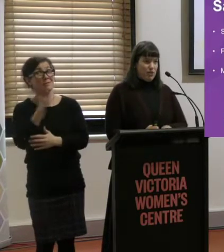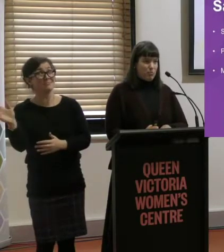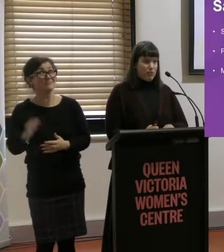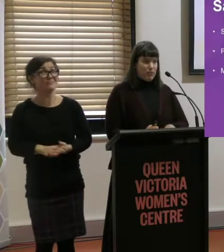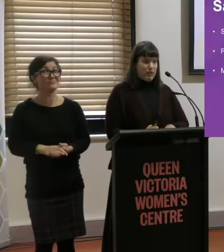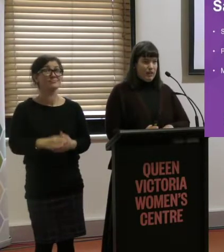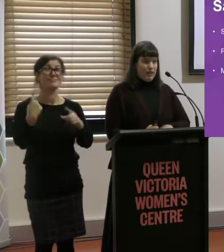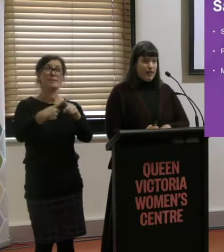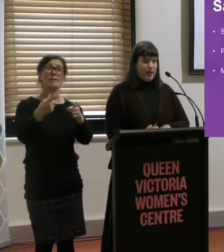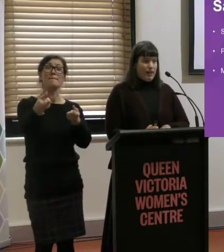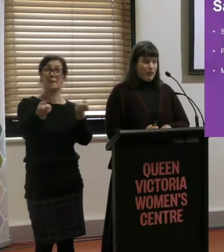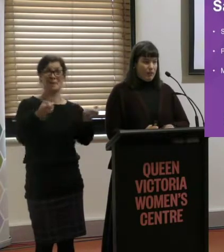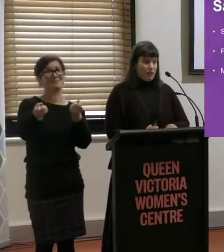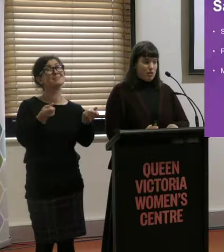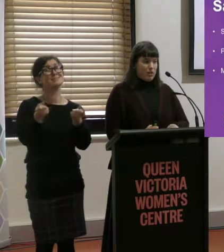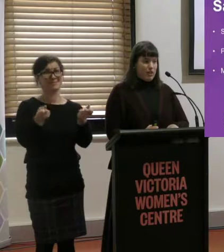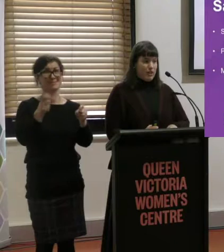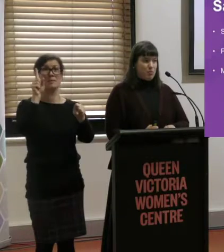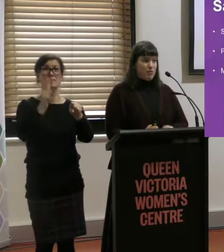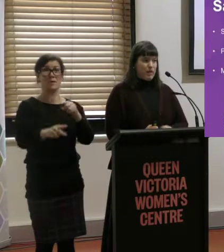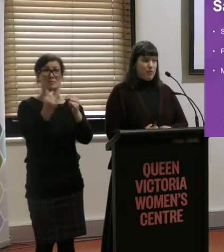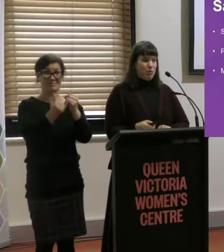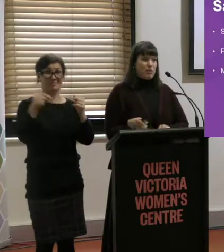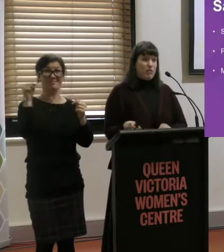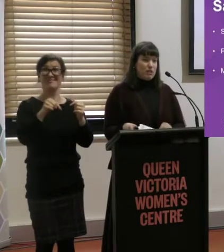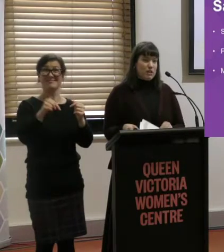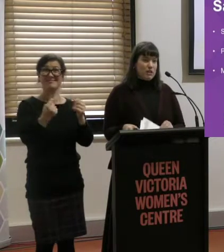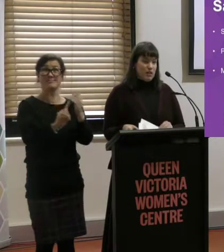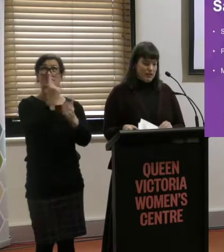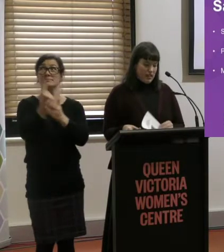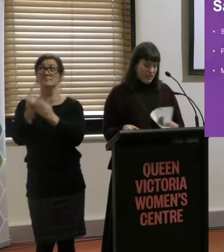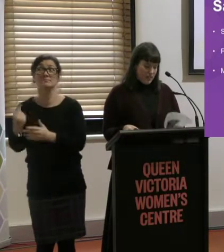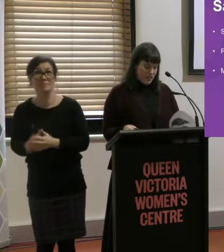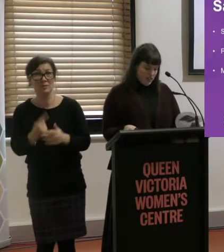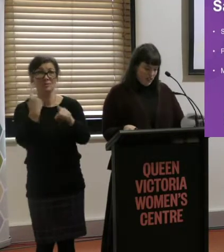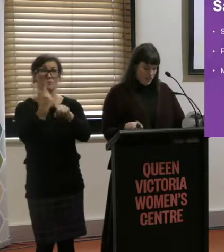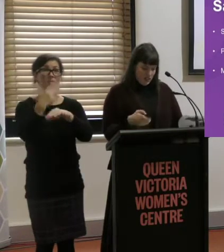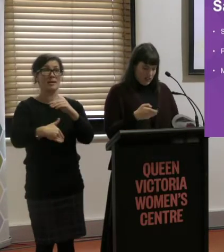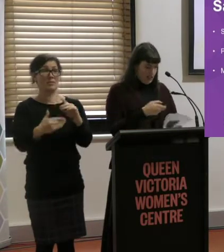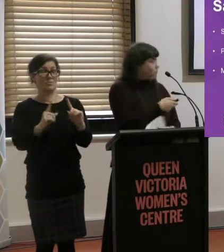were probably the mode of transport that came up most often when talking about safety.